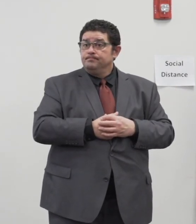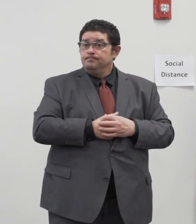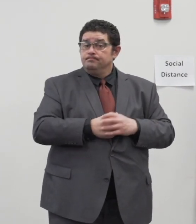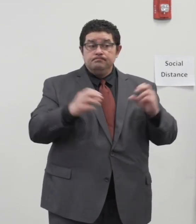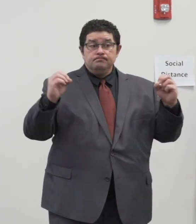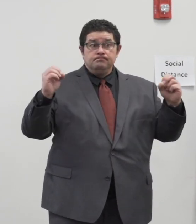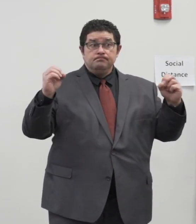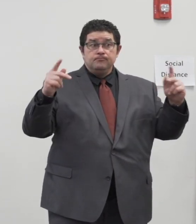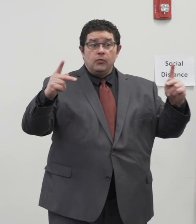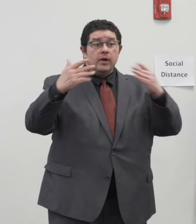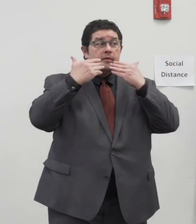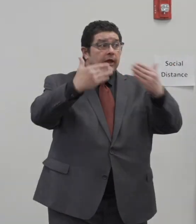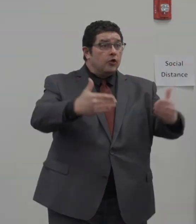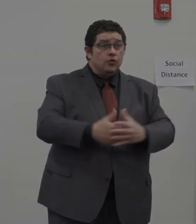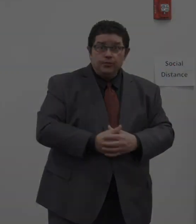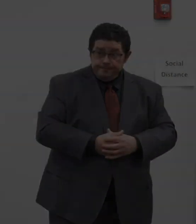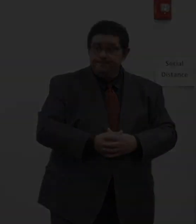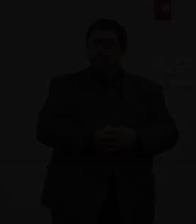okay thank you